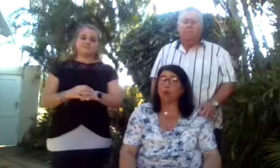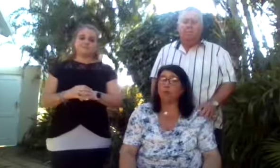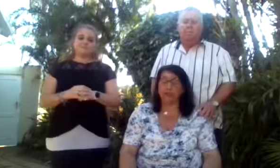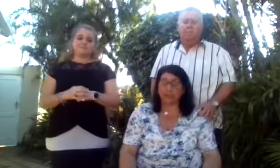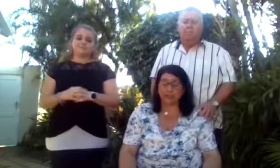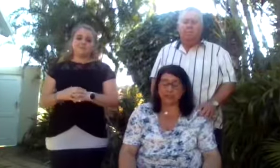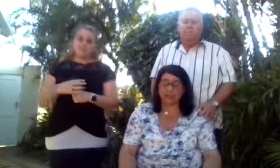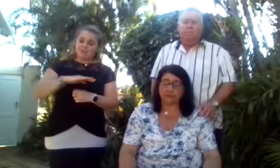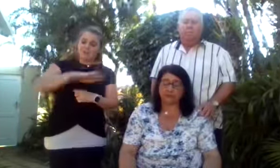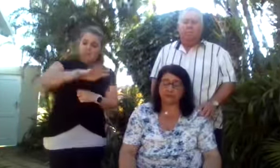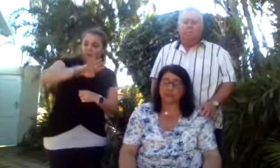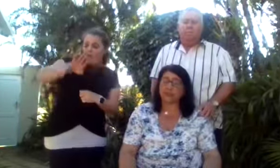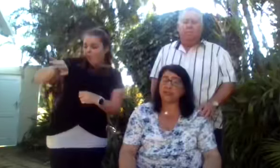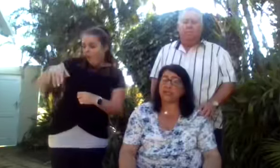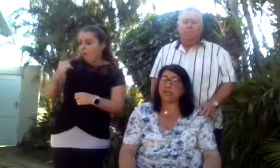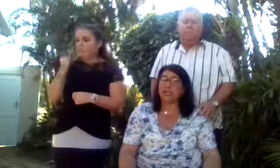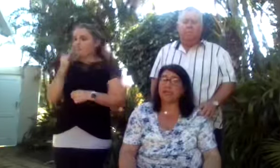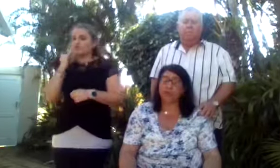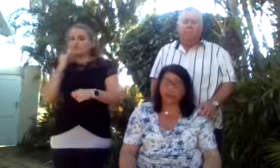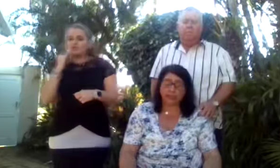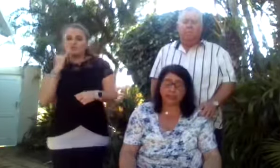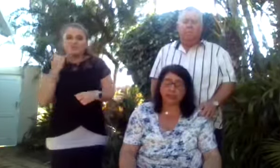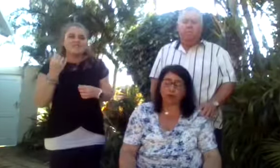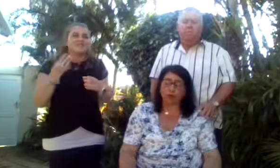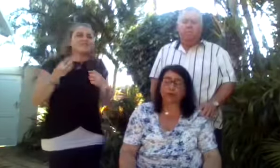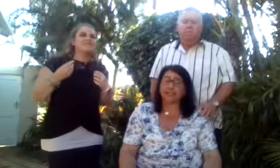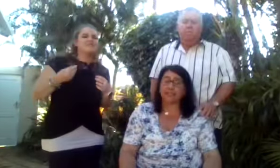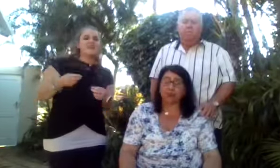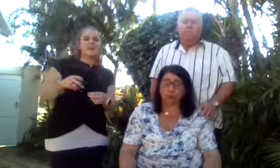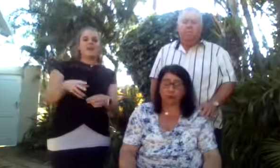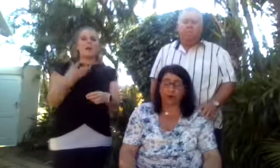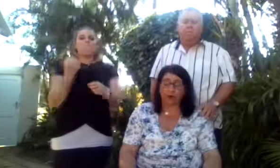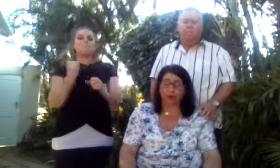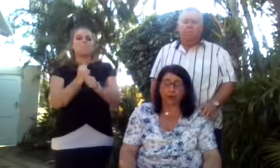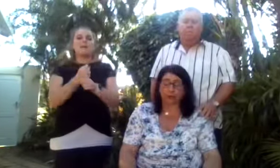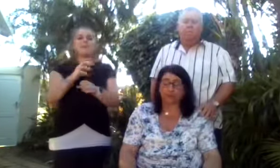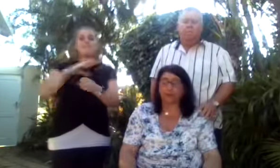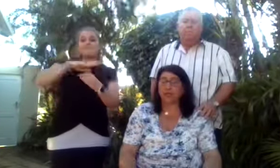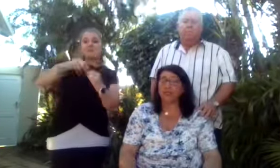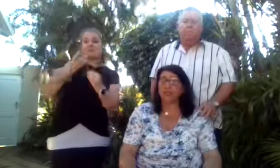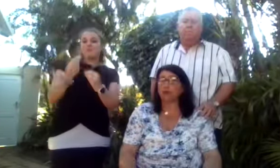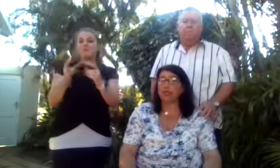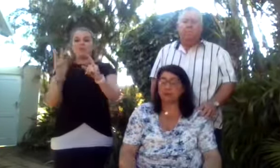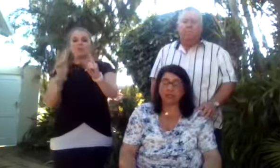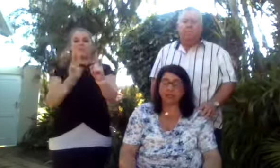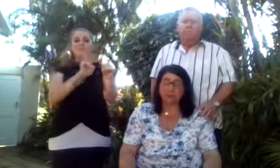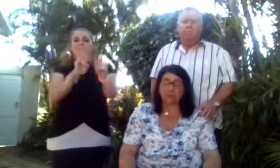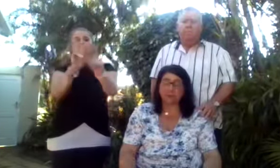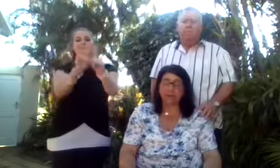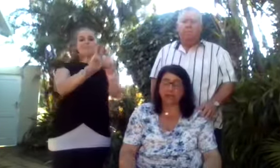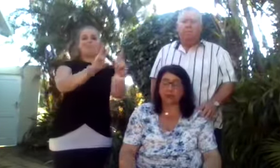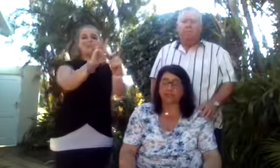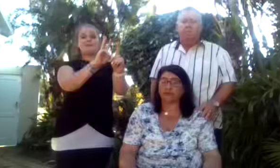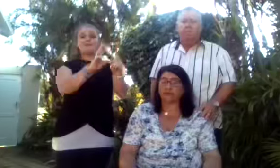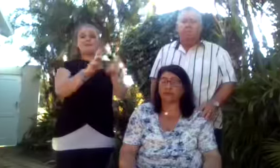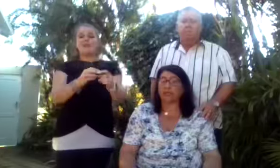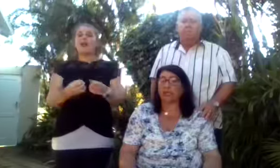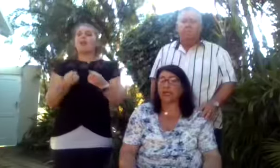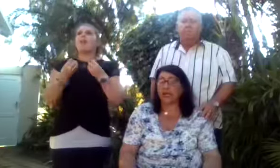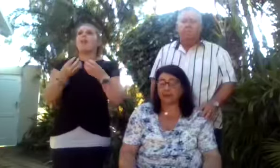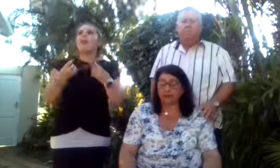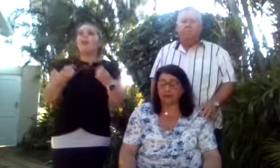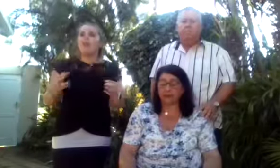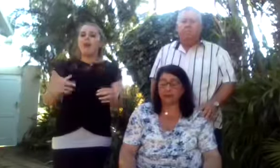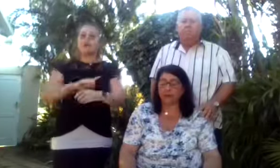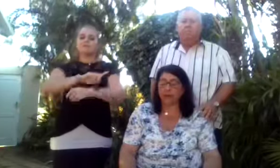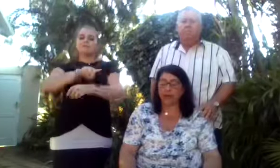All of Jessica's adventures inadvertently dragged Stephen Warren and I along, so we spent many hours as a family